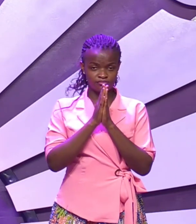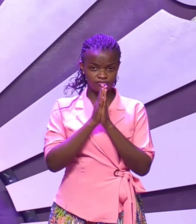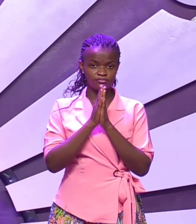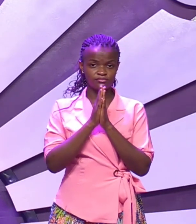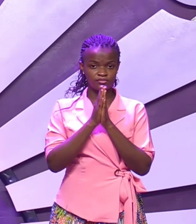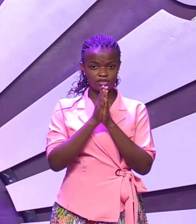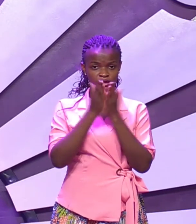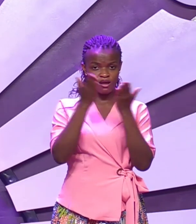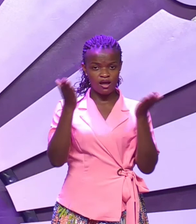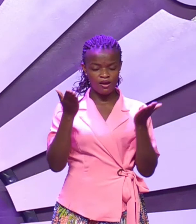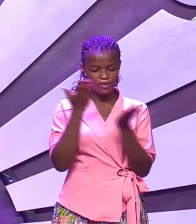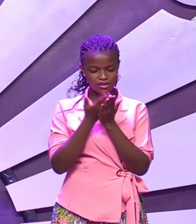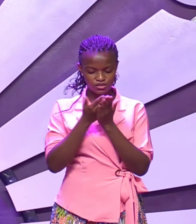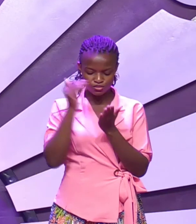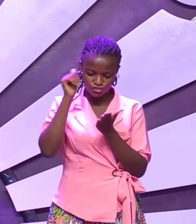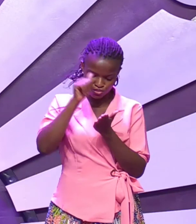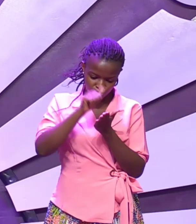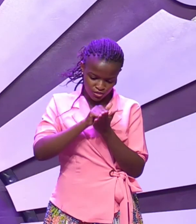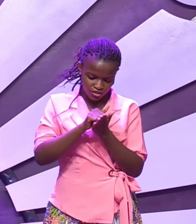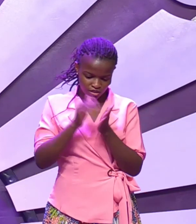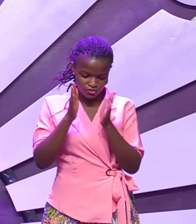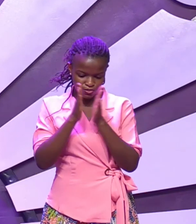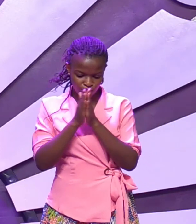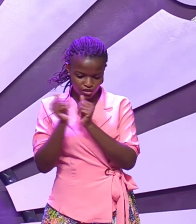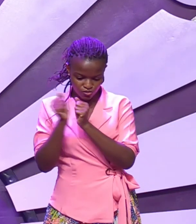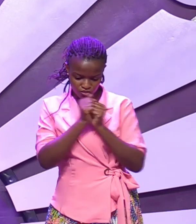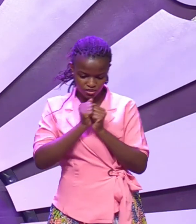wherever you are just bow your head I want us to pray together with you